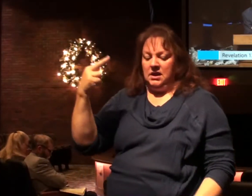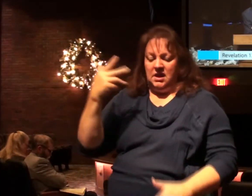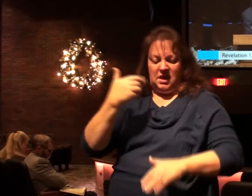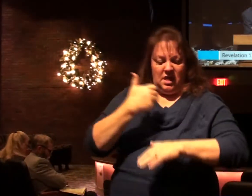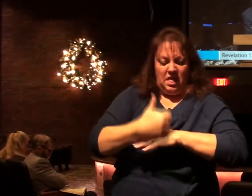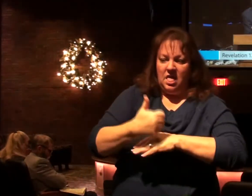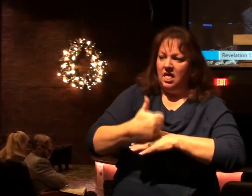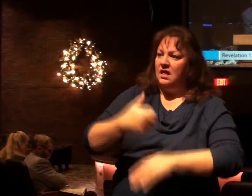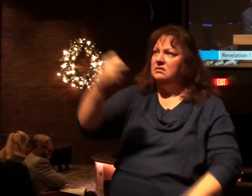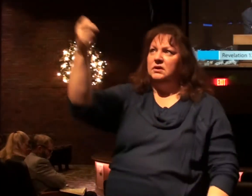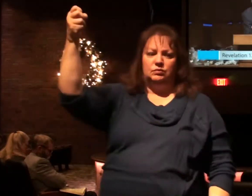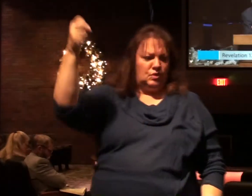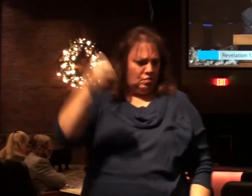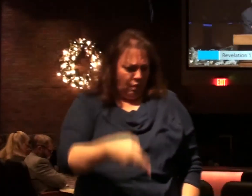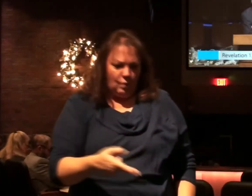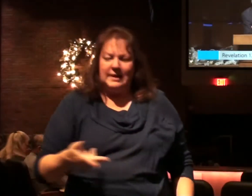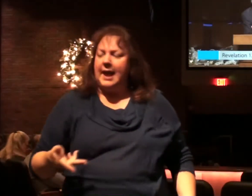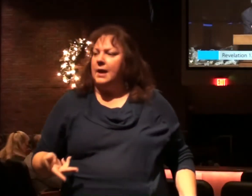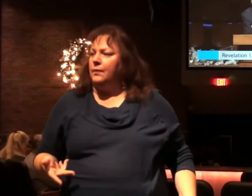brethren has been thrown down.